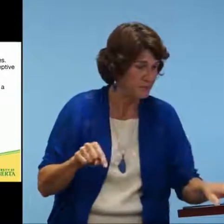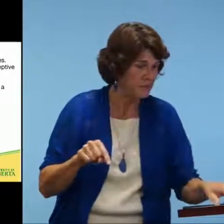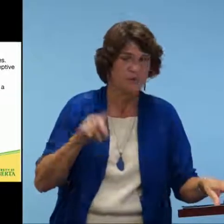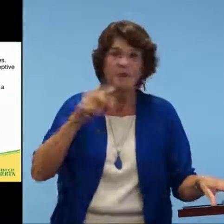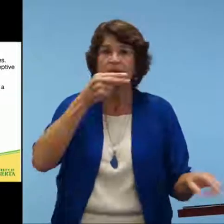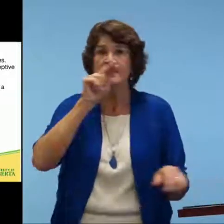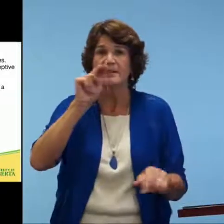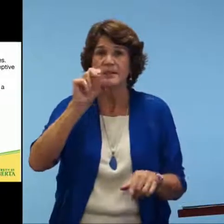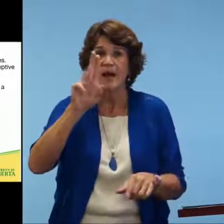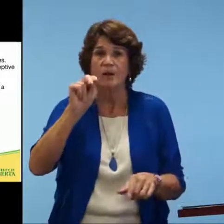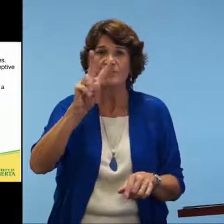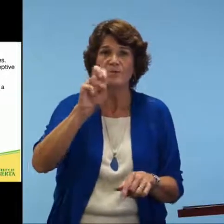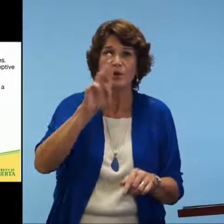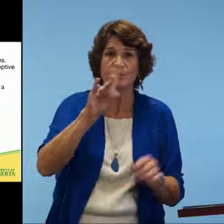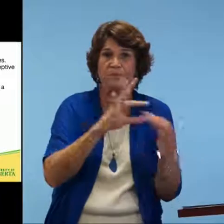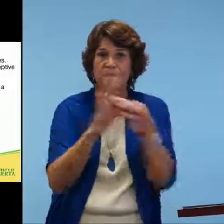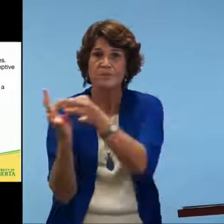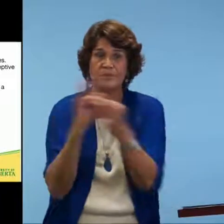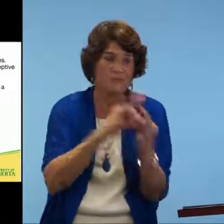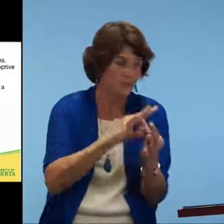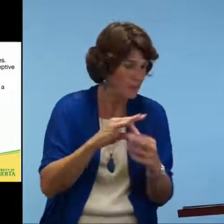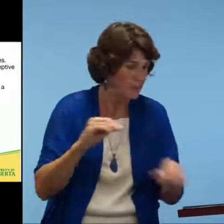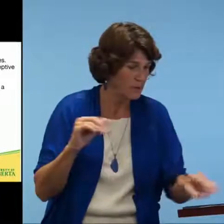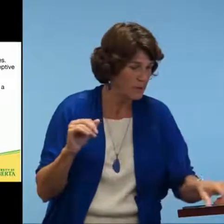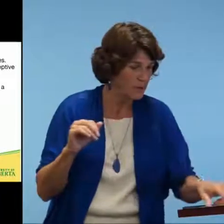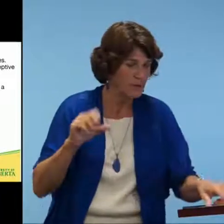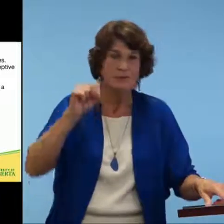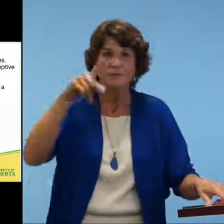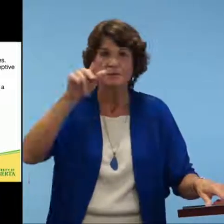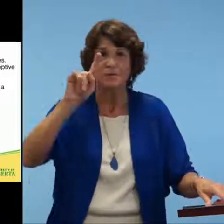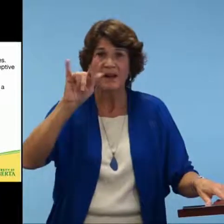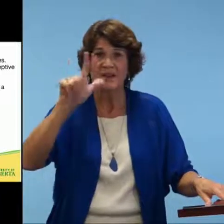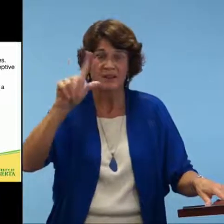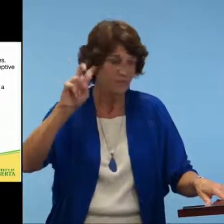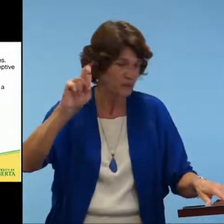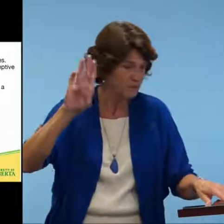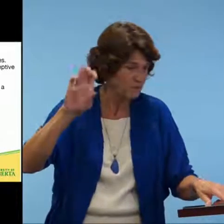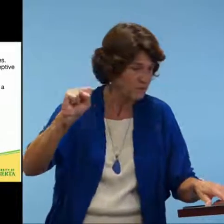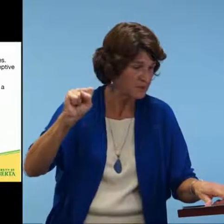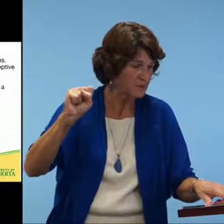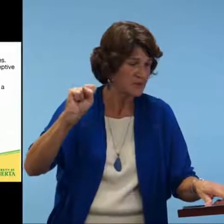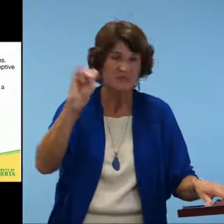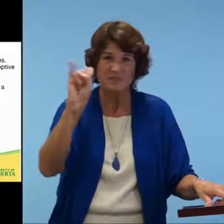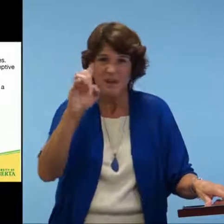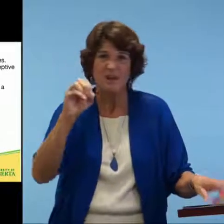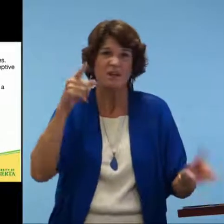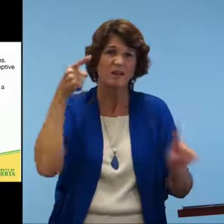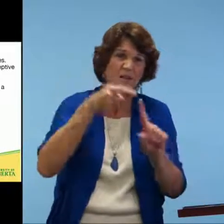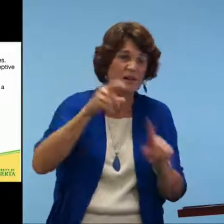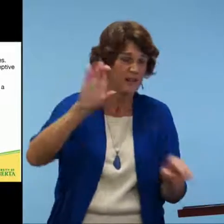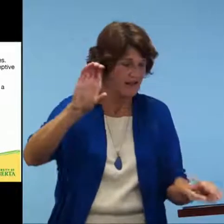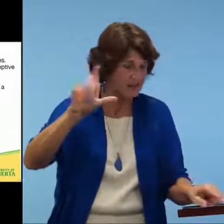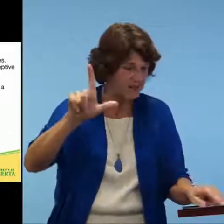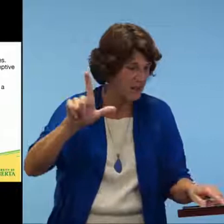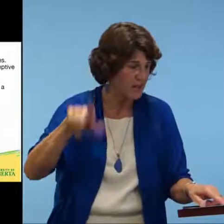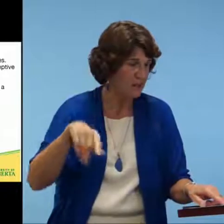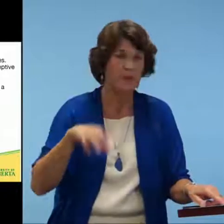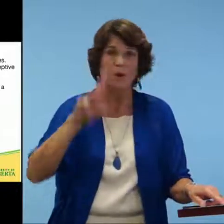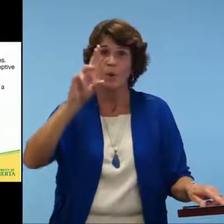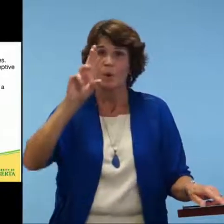they're looking at negation, number distribution, noun and verb distinction, spatial verbs,